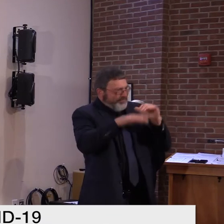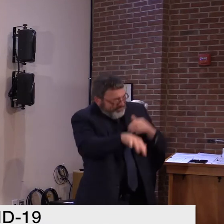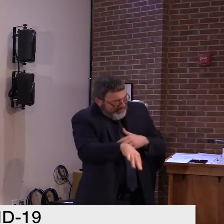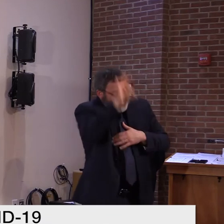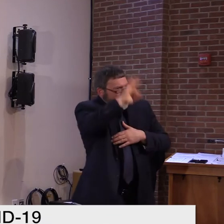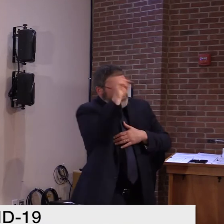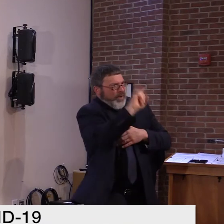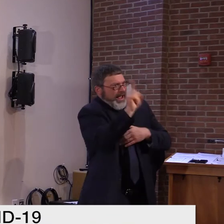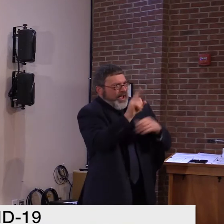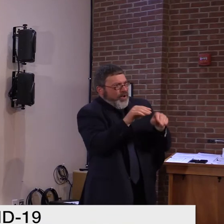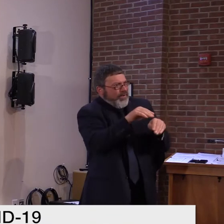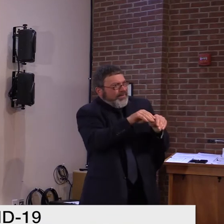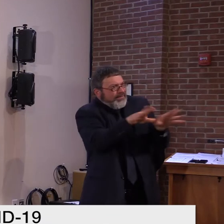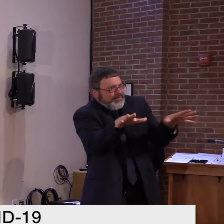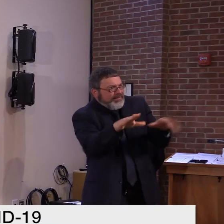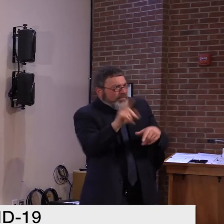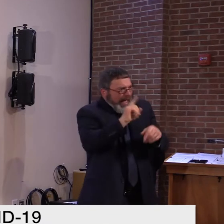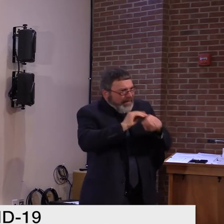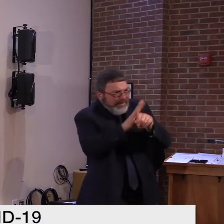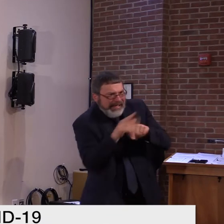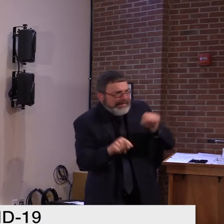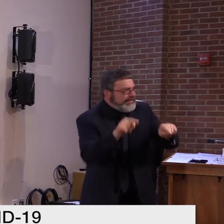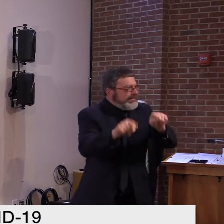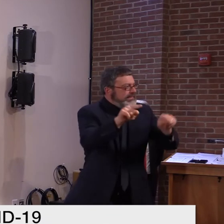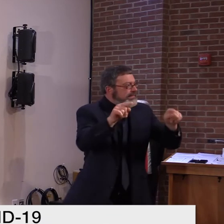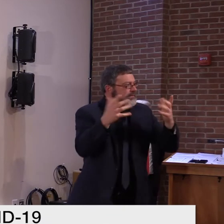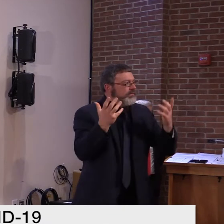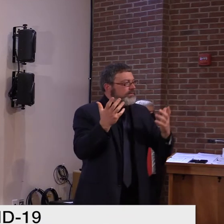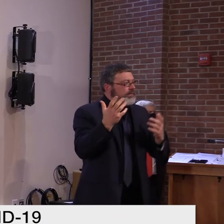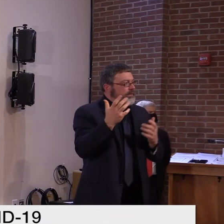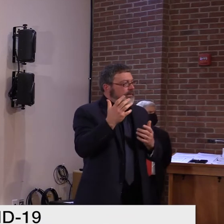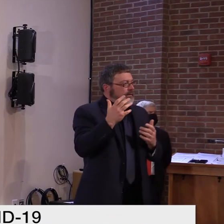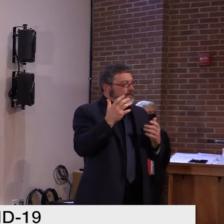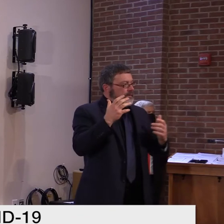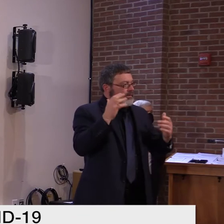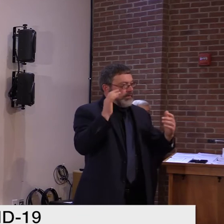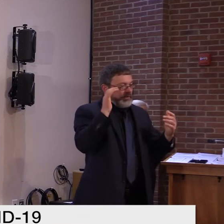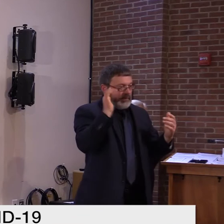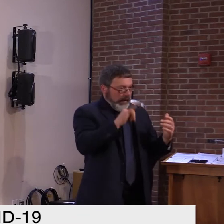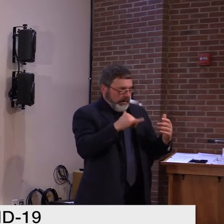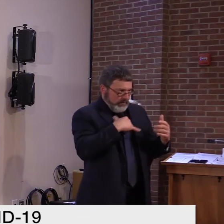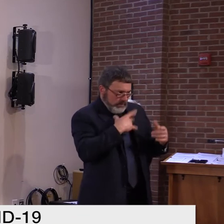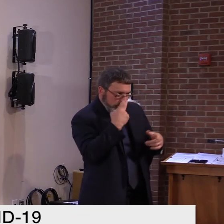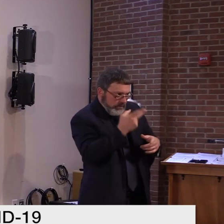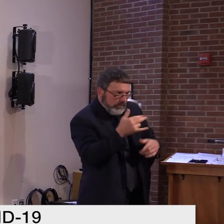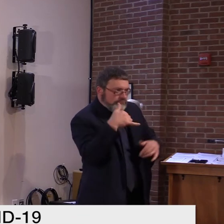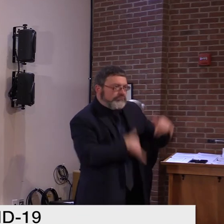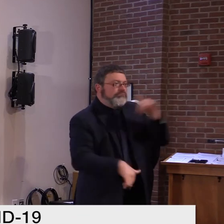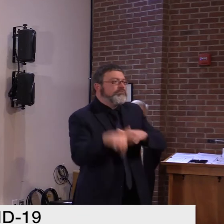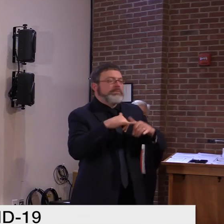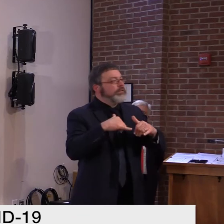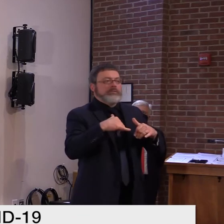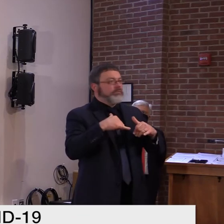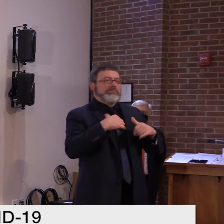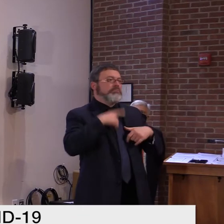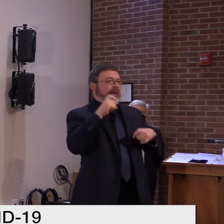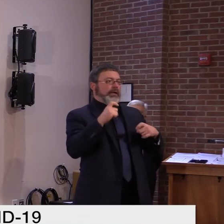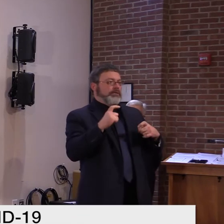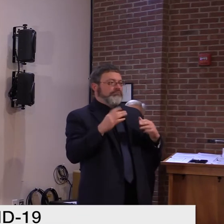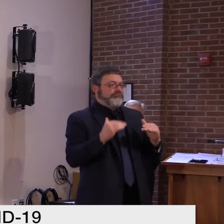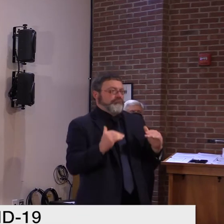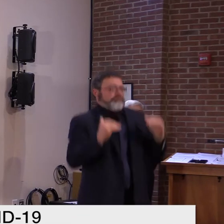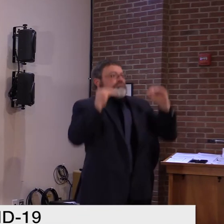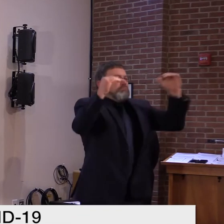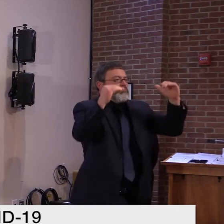on the number of cases so that we can, so that we do have the capacity to contact trace. Because that's part of the answer, the